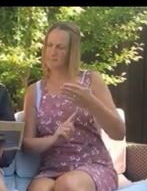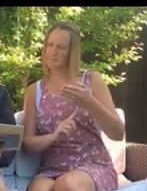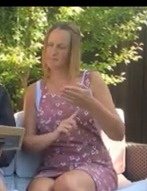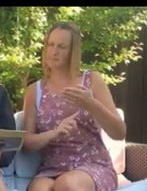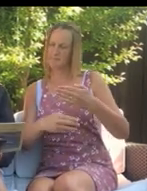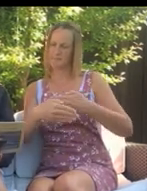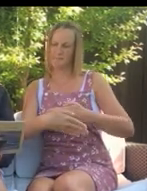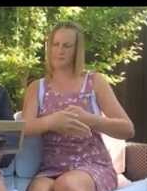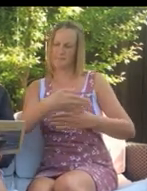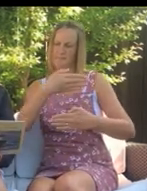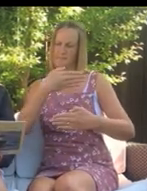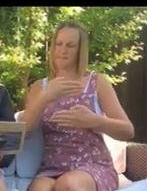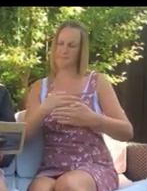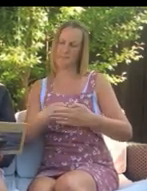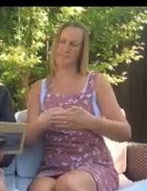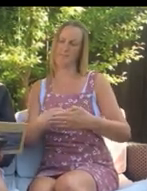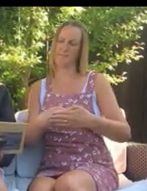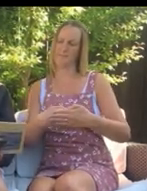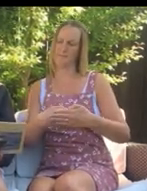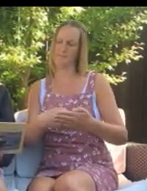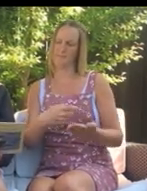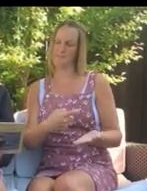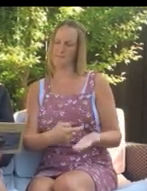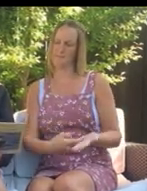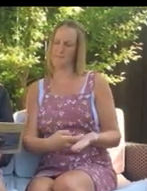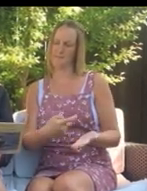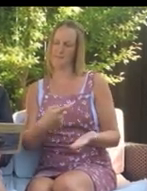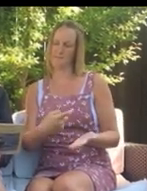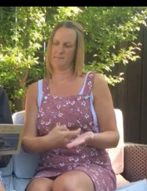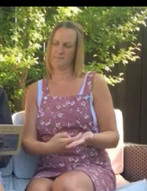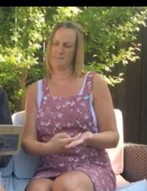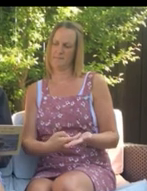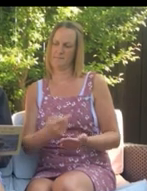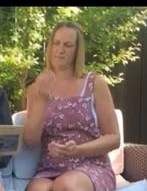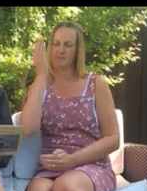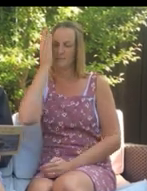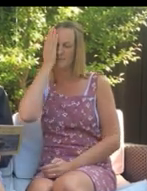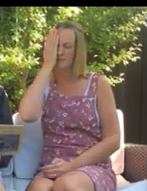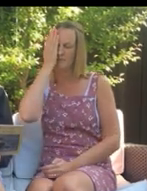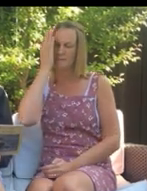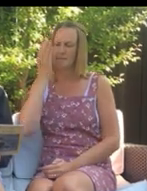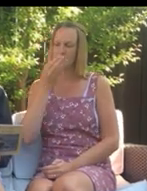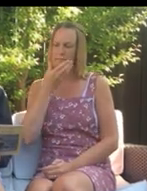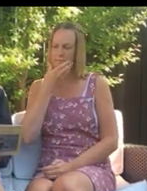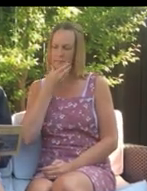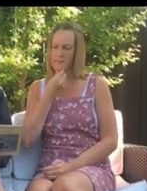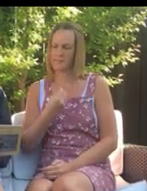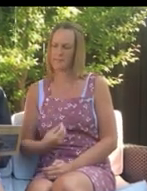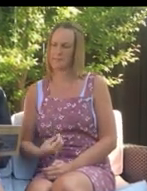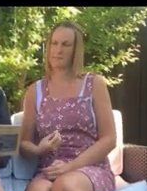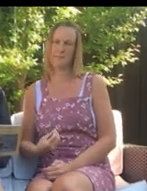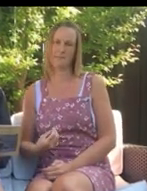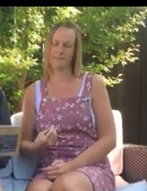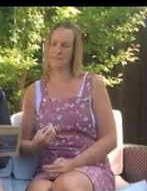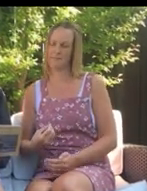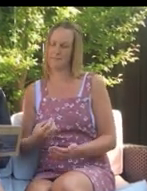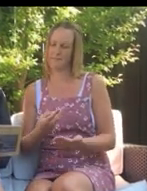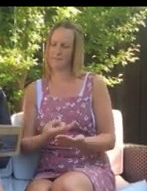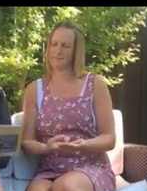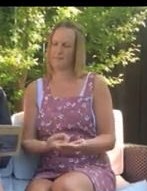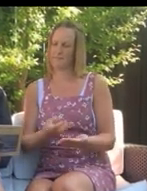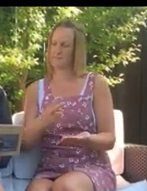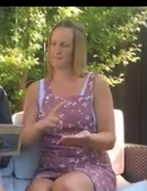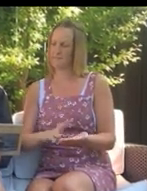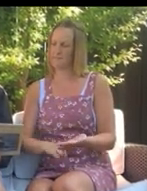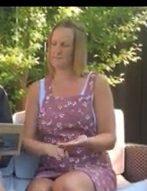Timmy's shadows close behind to find the fate of Rags and Rows. The pirates tied them to a gun.